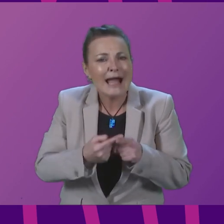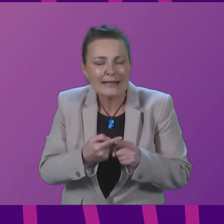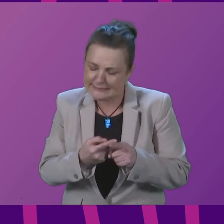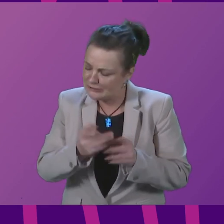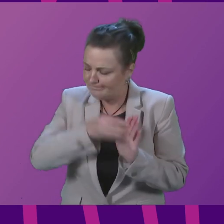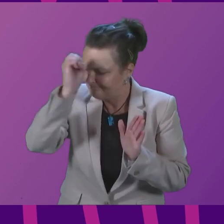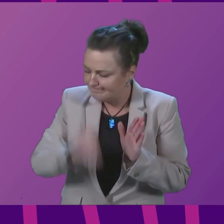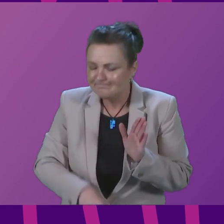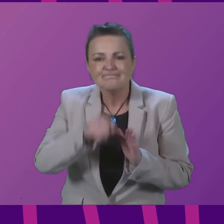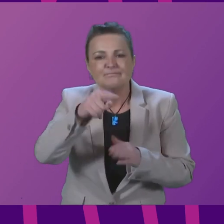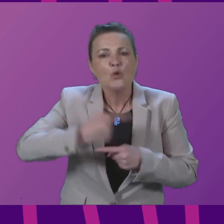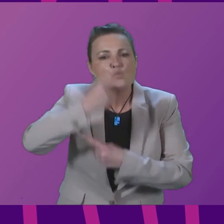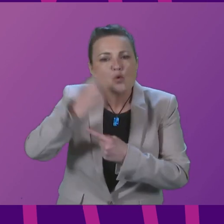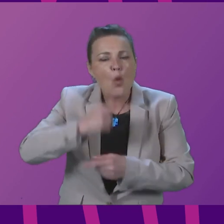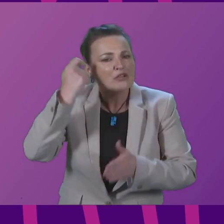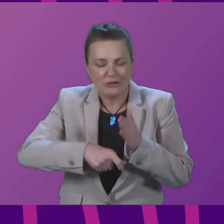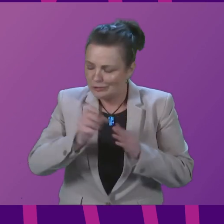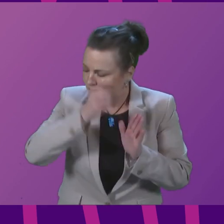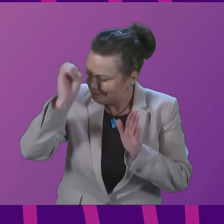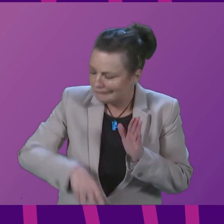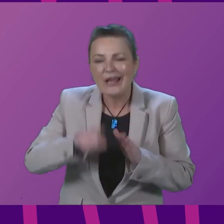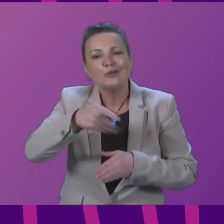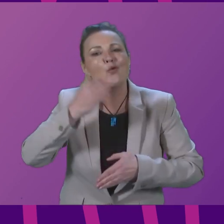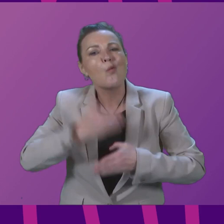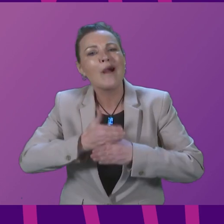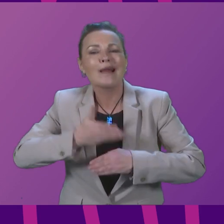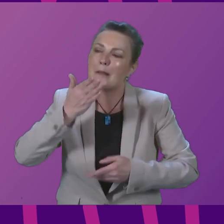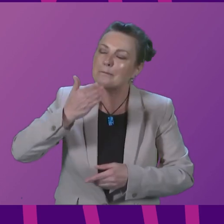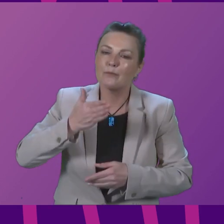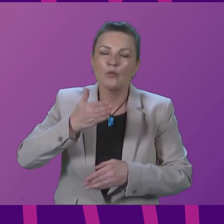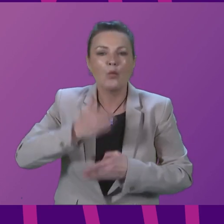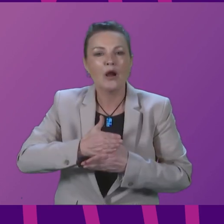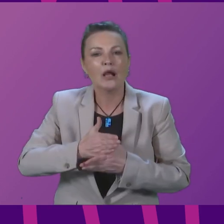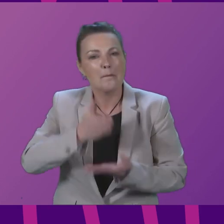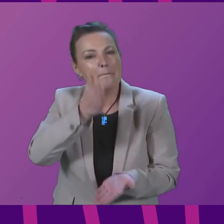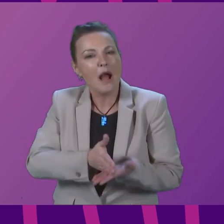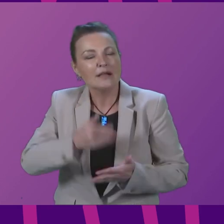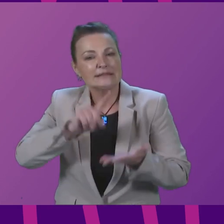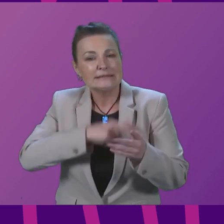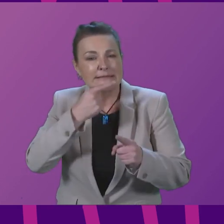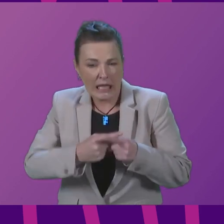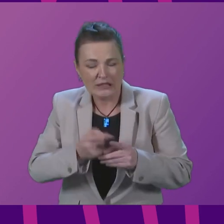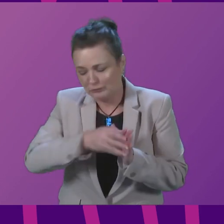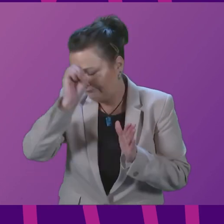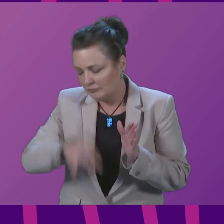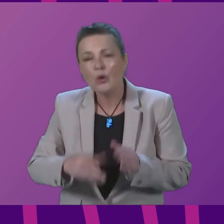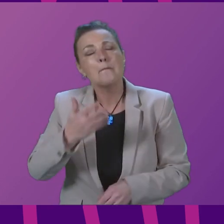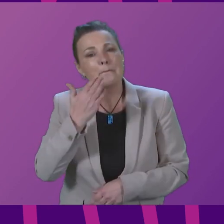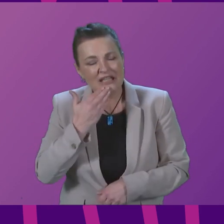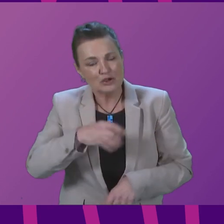her workplace parking tax should be ditched. First Minister, will you drop this triple whammy of anti-driver taxes?